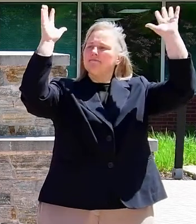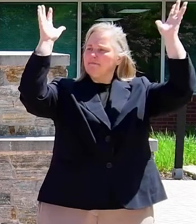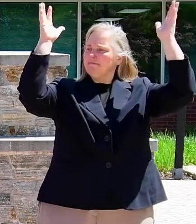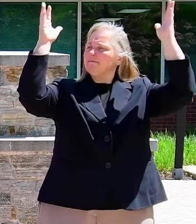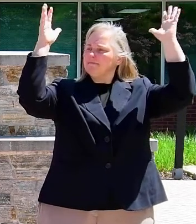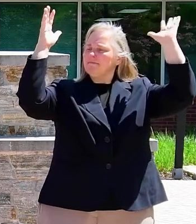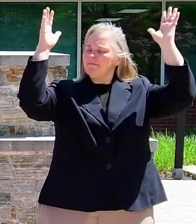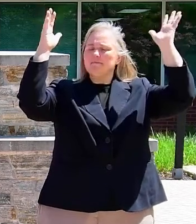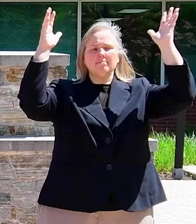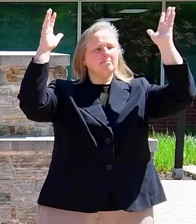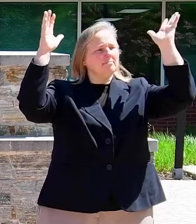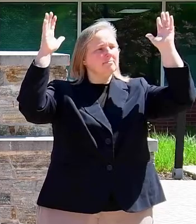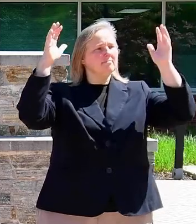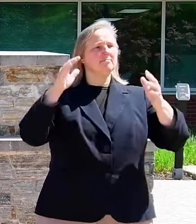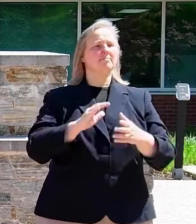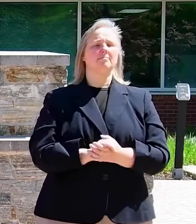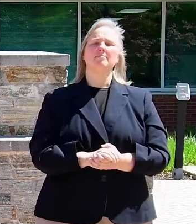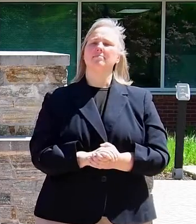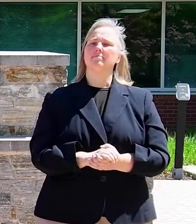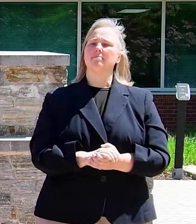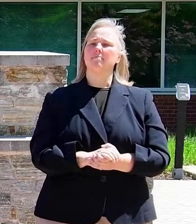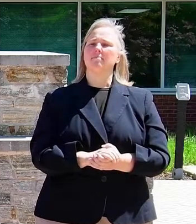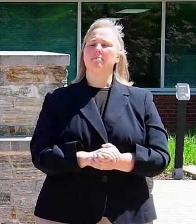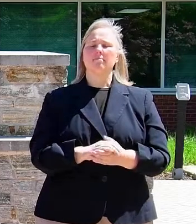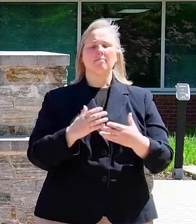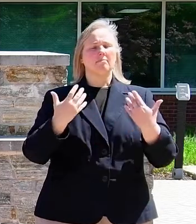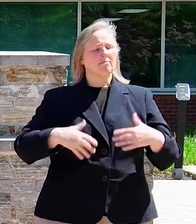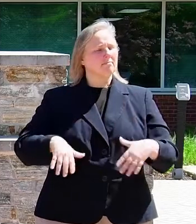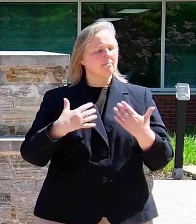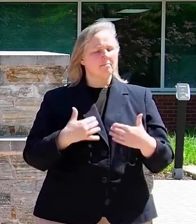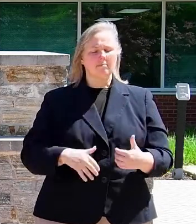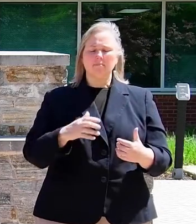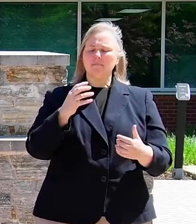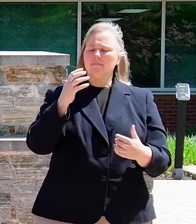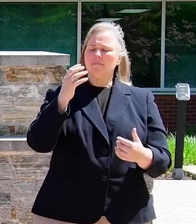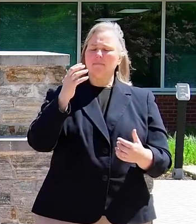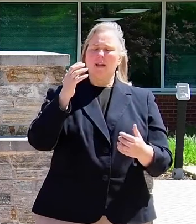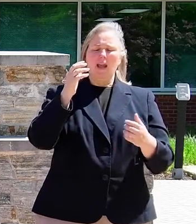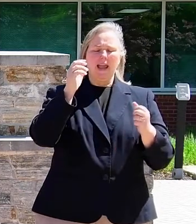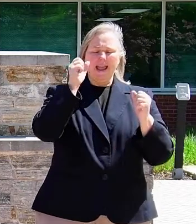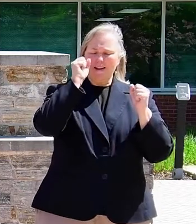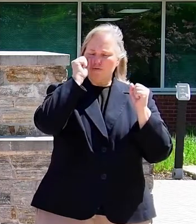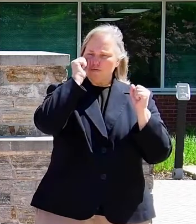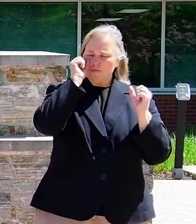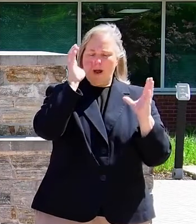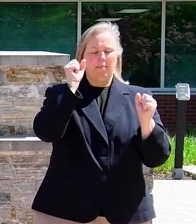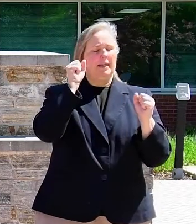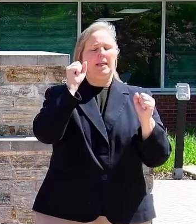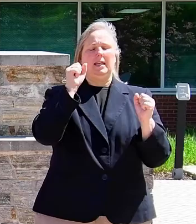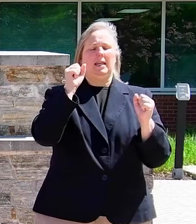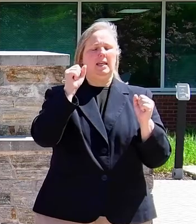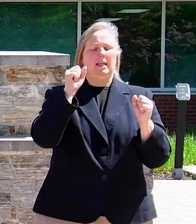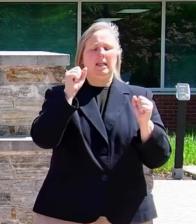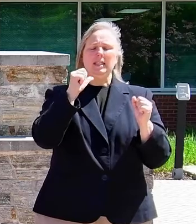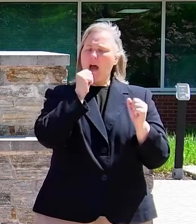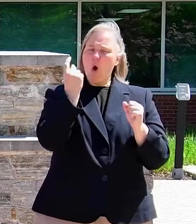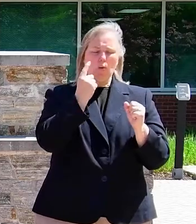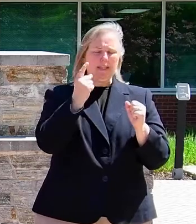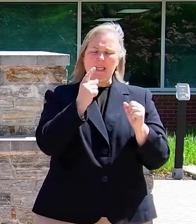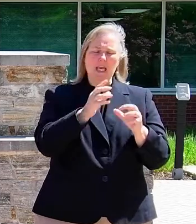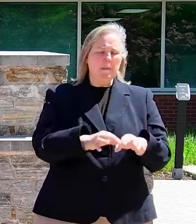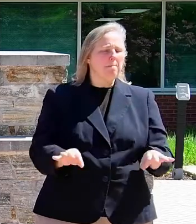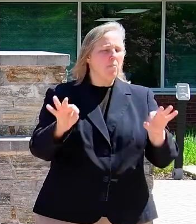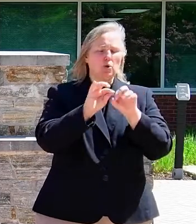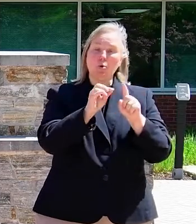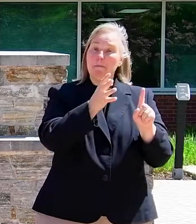And it's incredibly, incredibly not only important to those